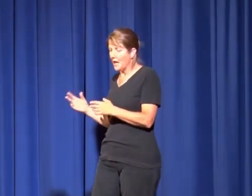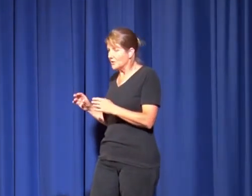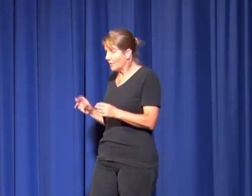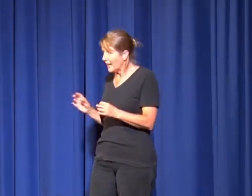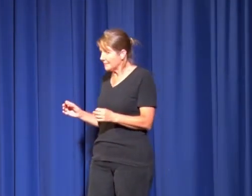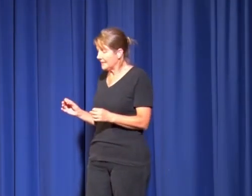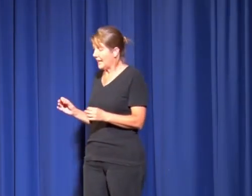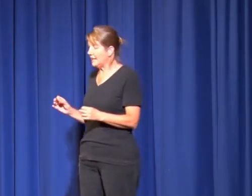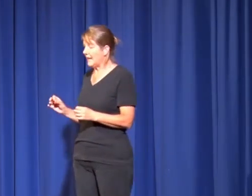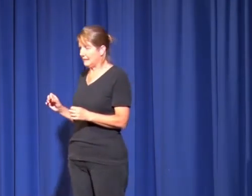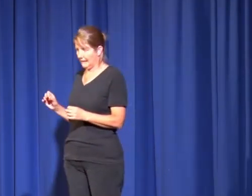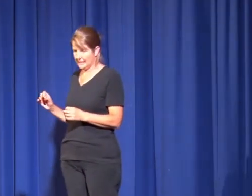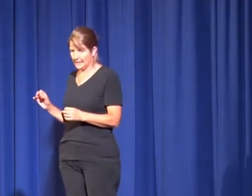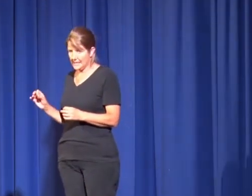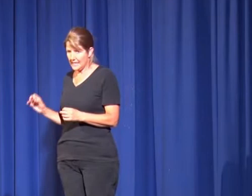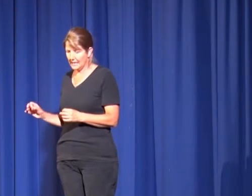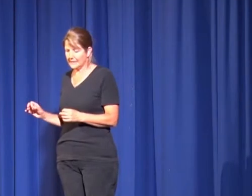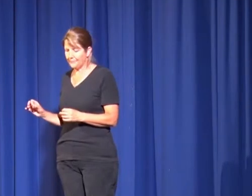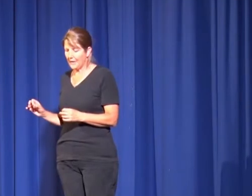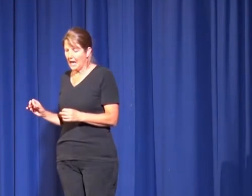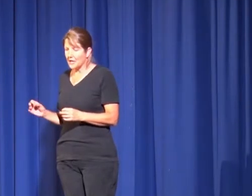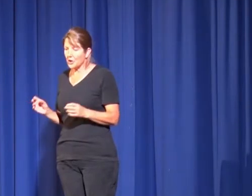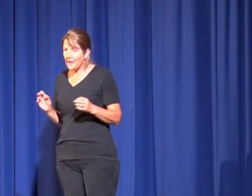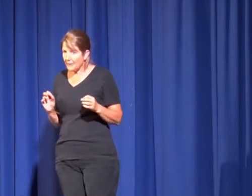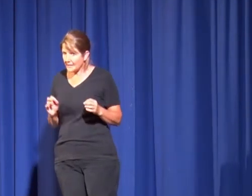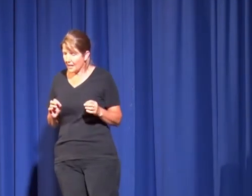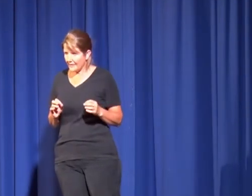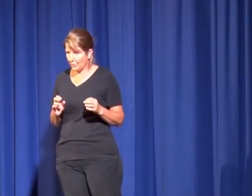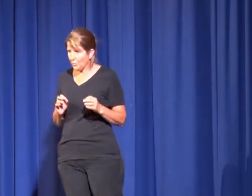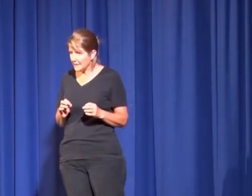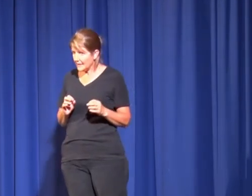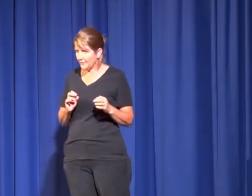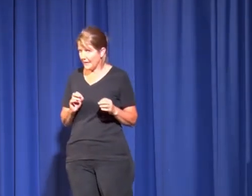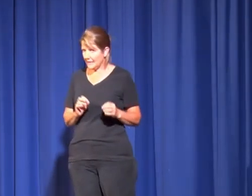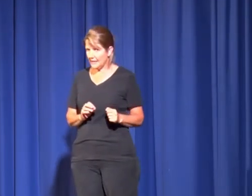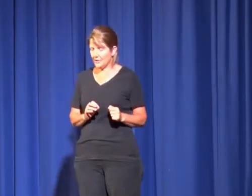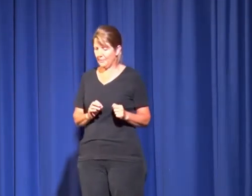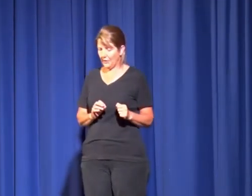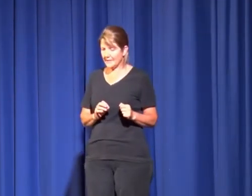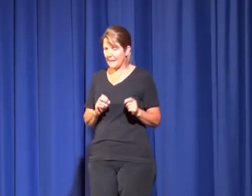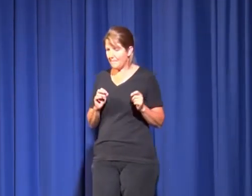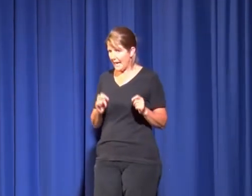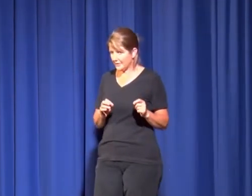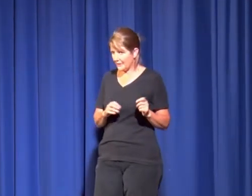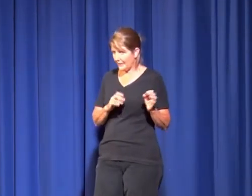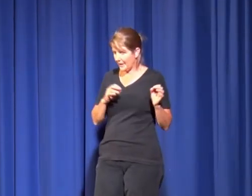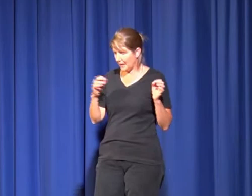So I asked my dad, and he said yes. So then we decided that we wouldn't tell Vicky and Deidre's parents about the